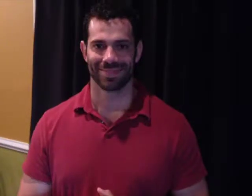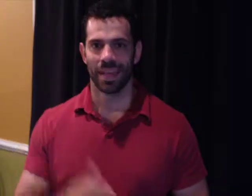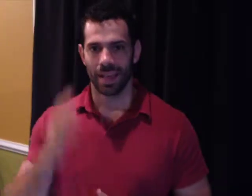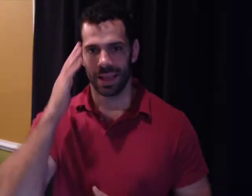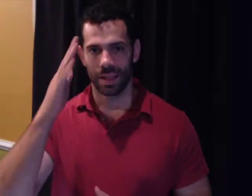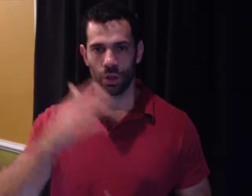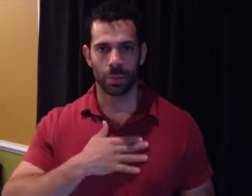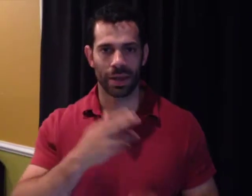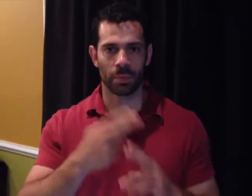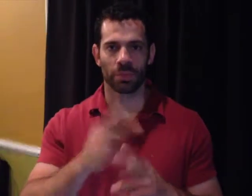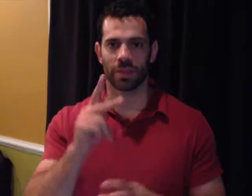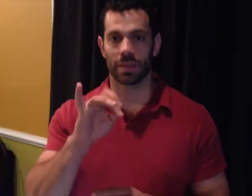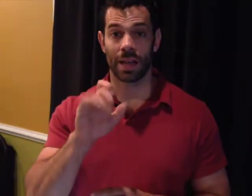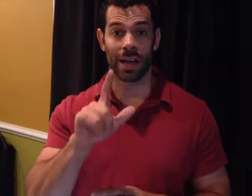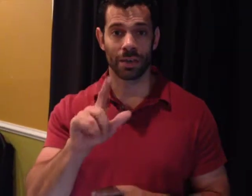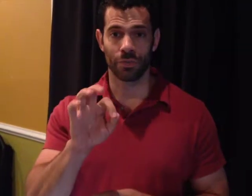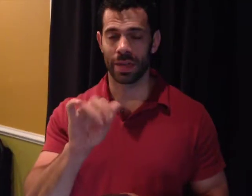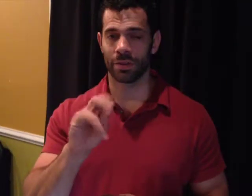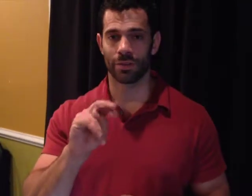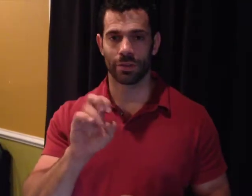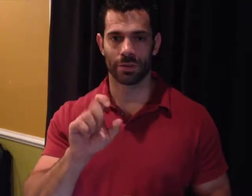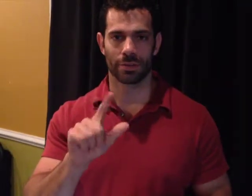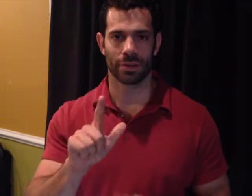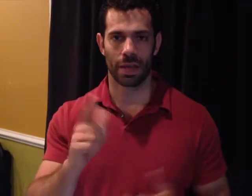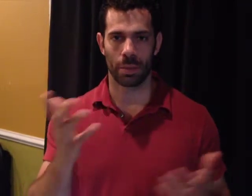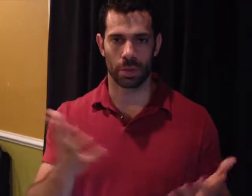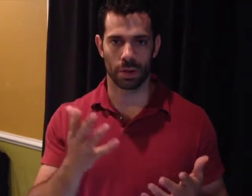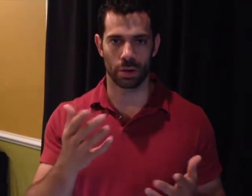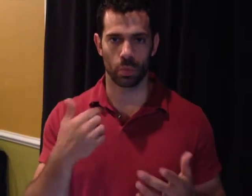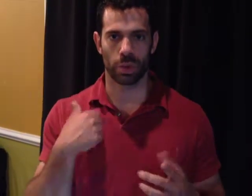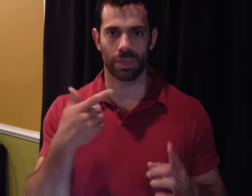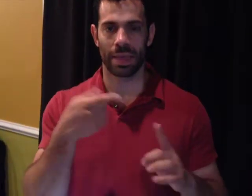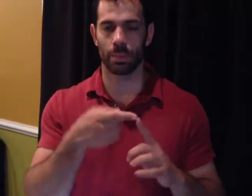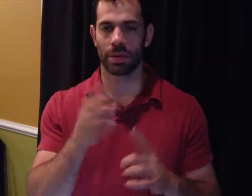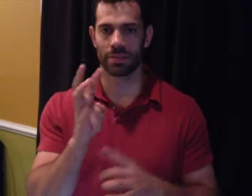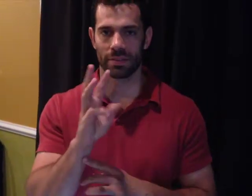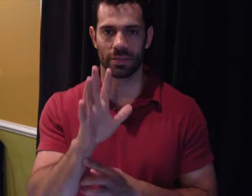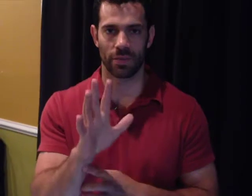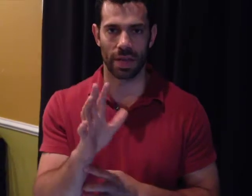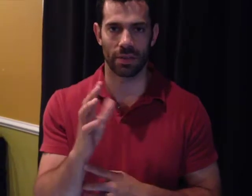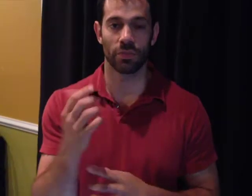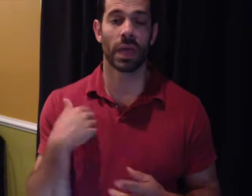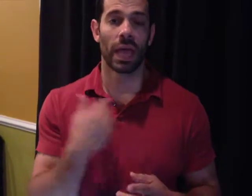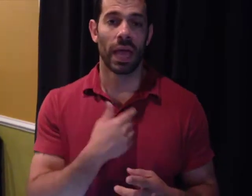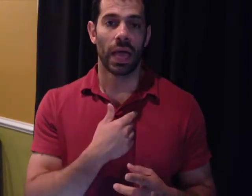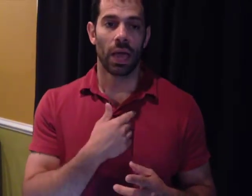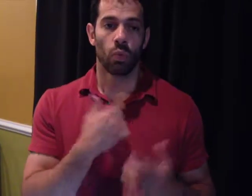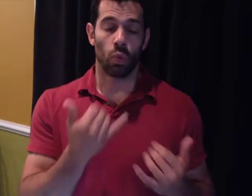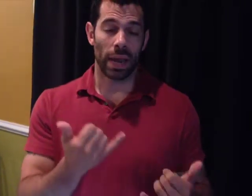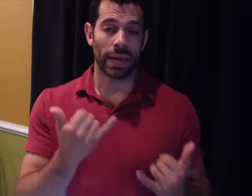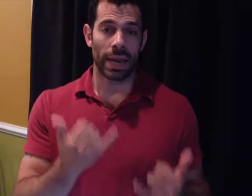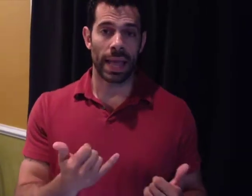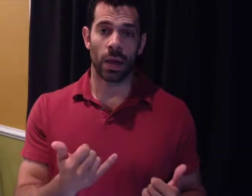Hello, my name's Kyle Fannestel. I'm here with Campaign 65. Right now,